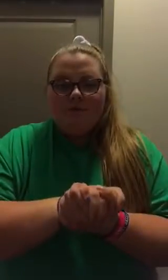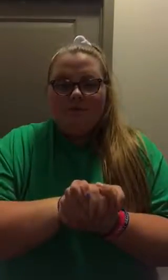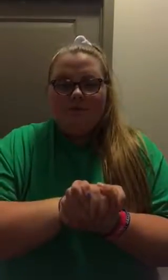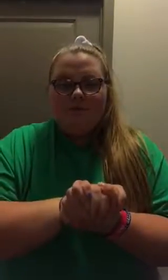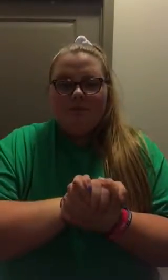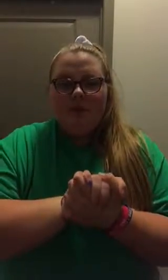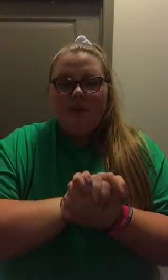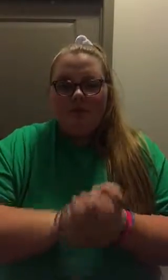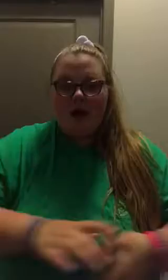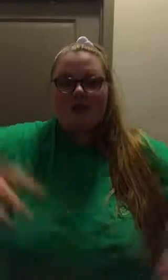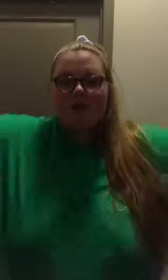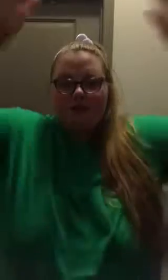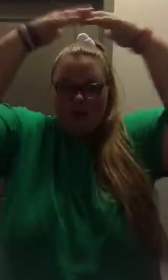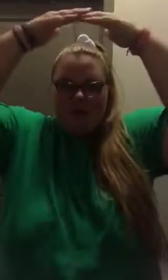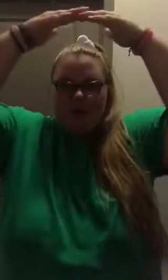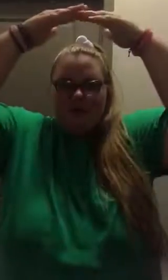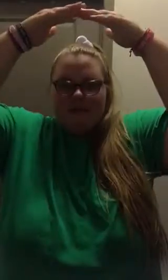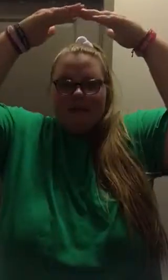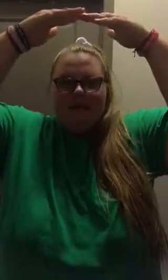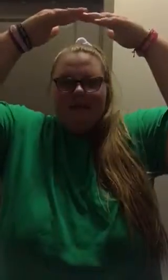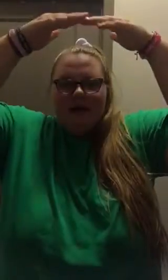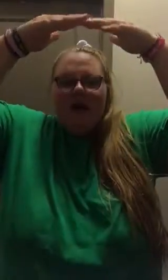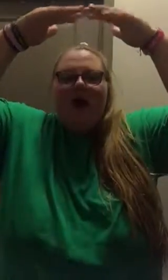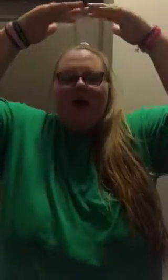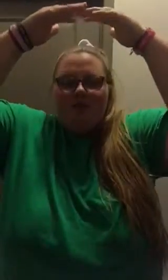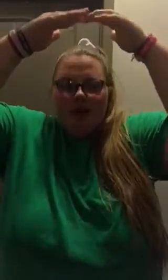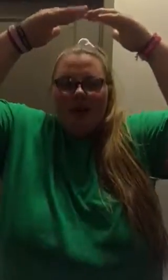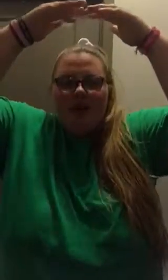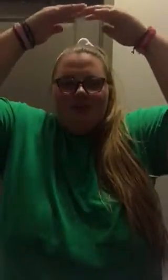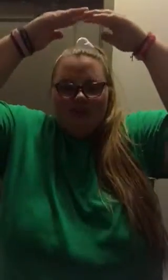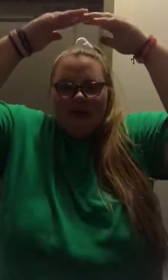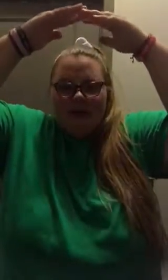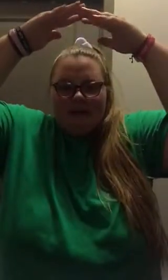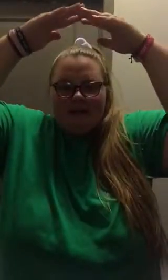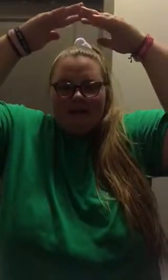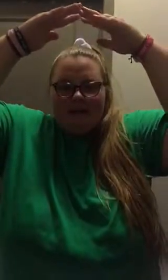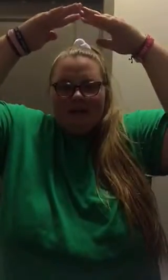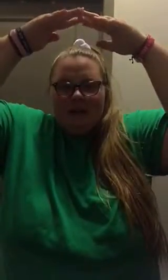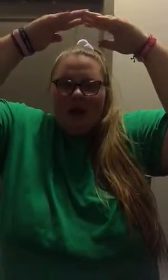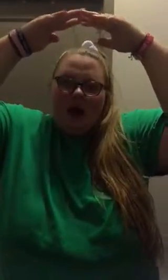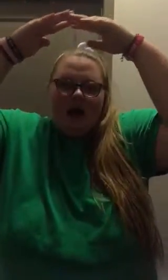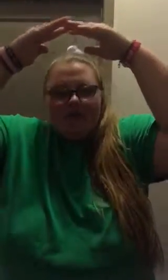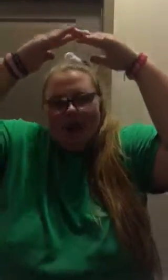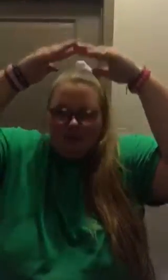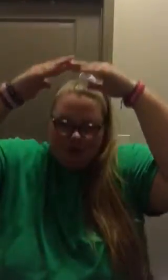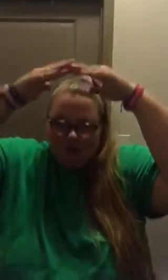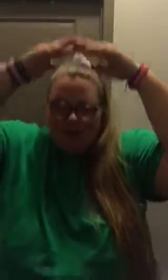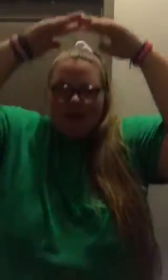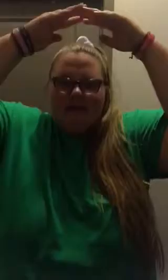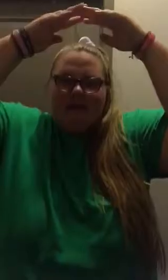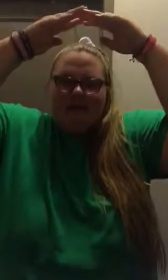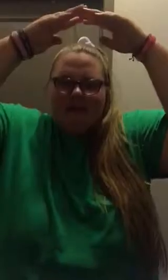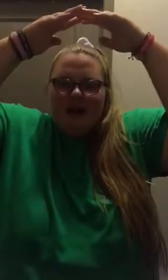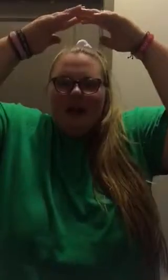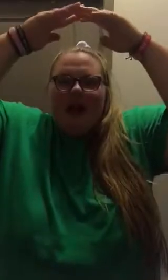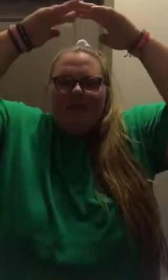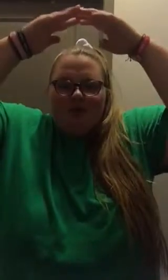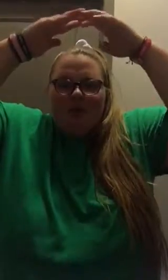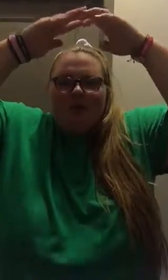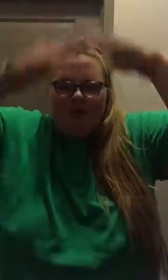there was a tree, a rare tree, a ratlin' tree. And the tree's in